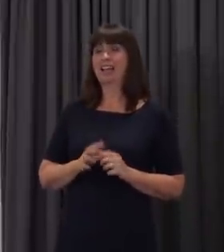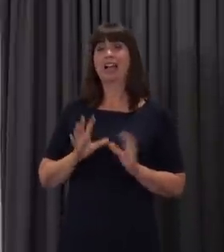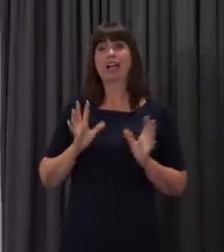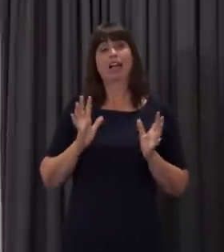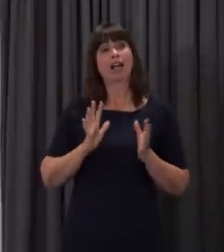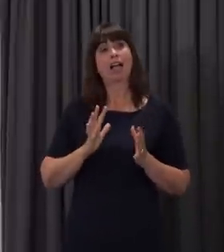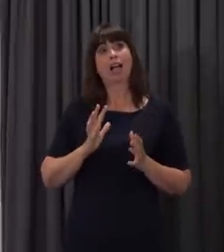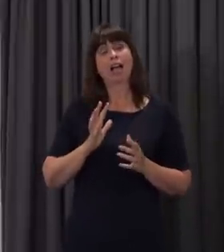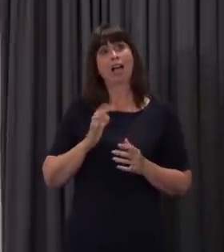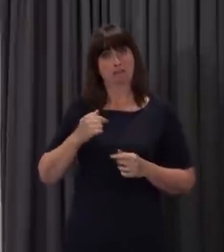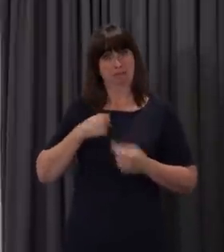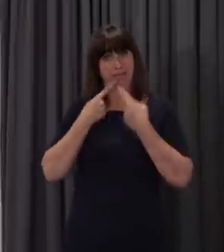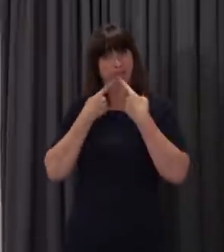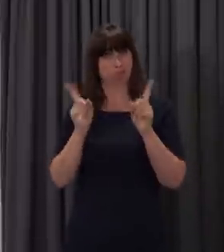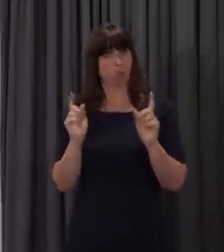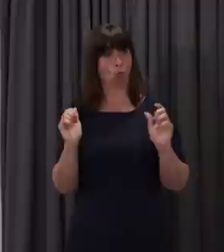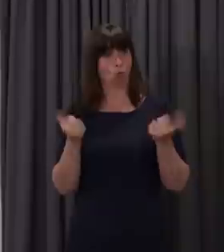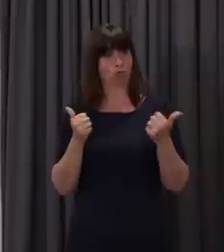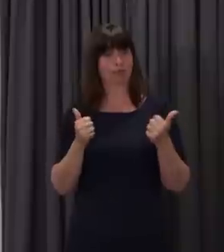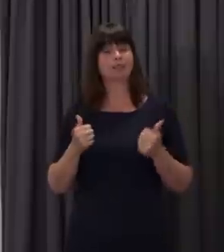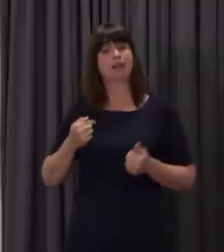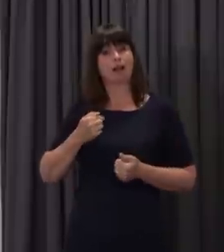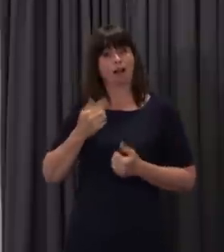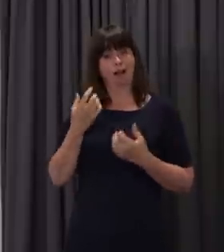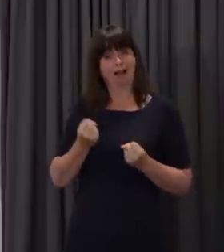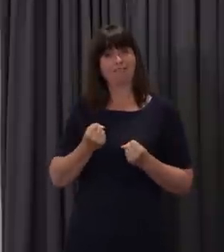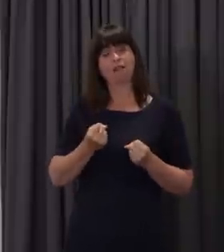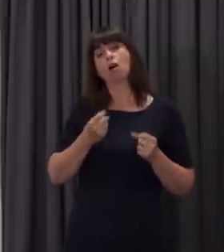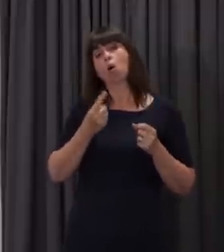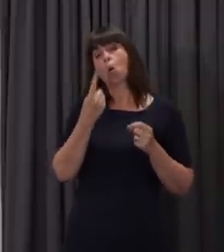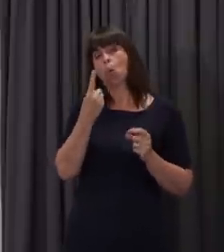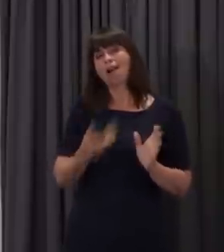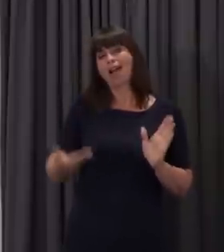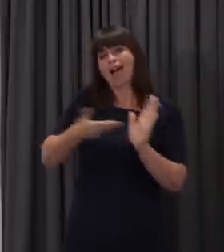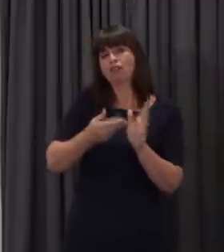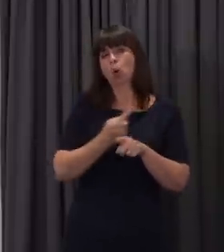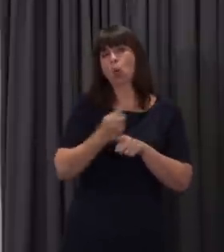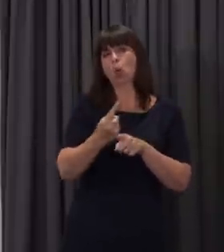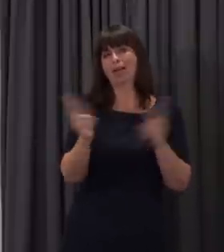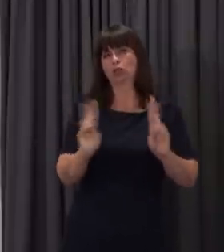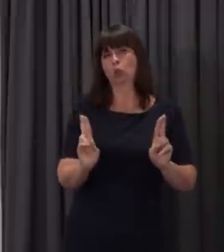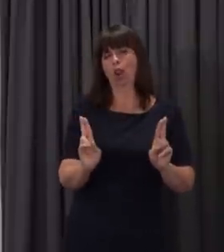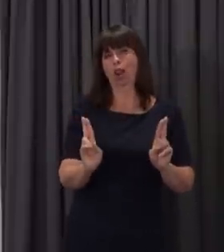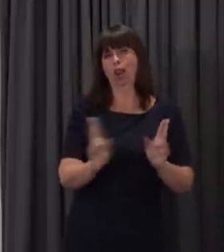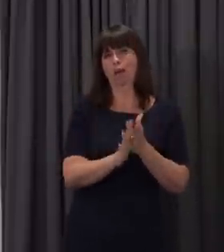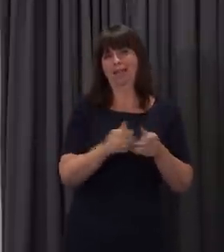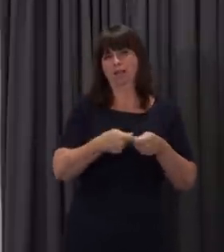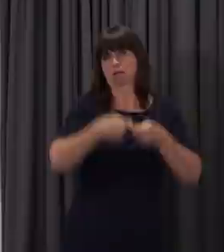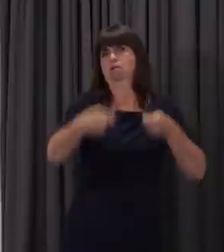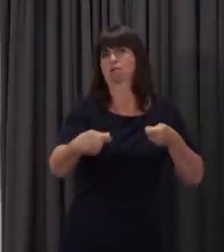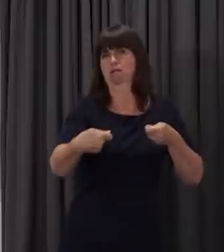As I've said in my statement today, we're proposing to extend the term by a week to create additional time